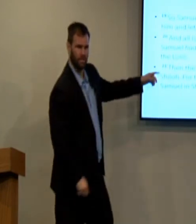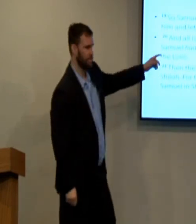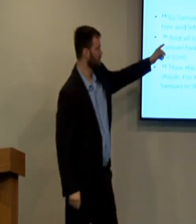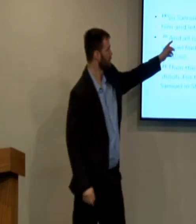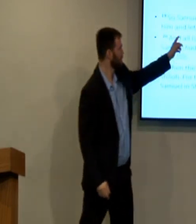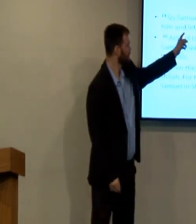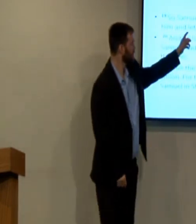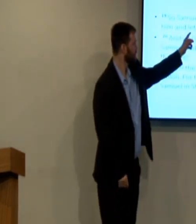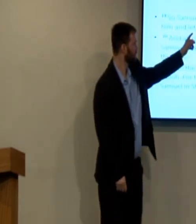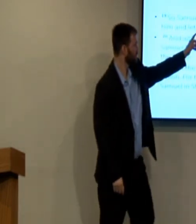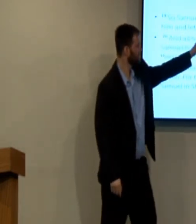This is interesting.